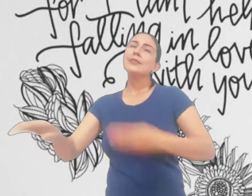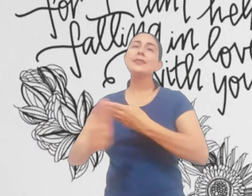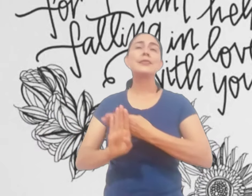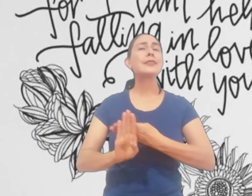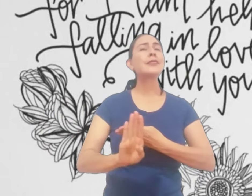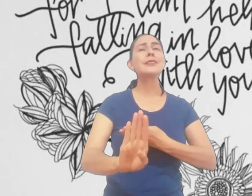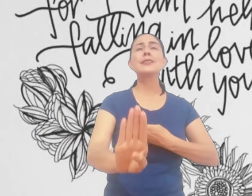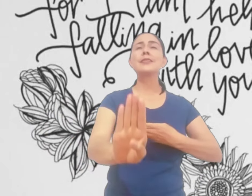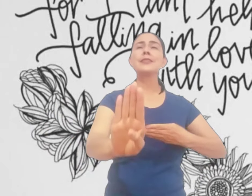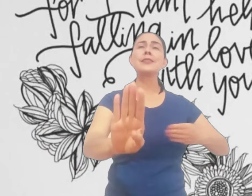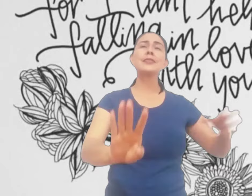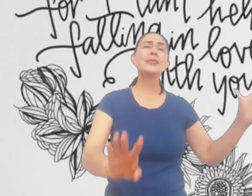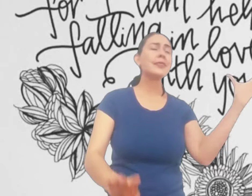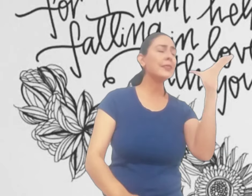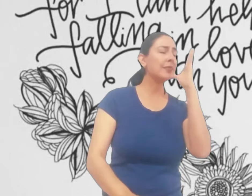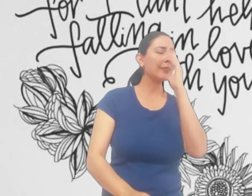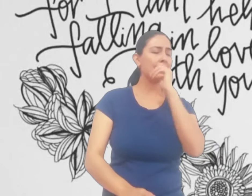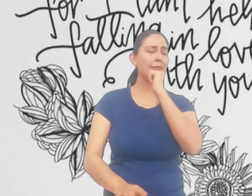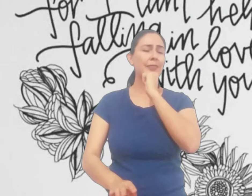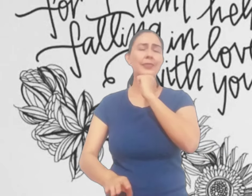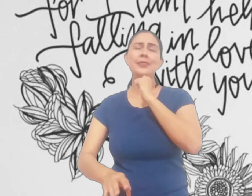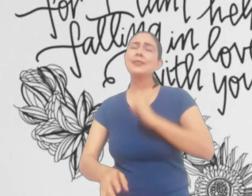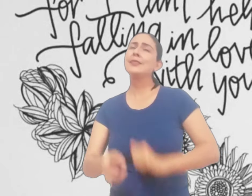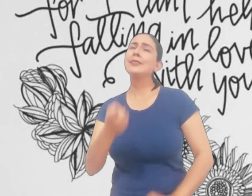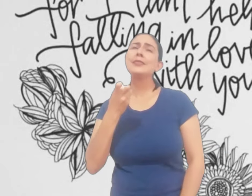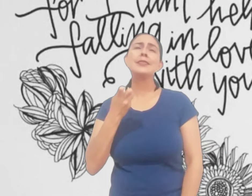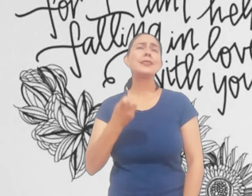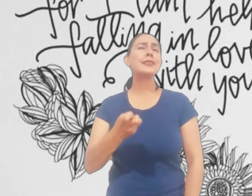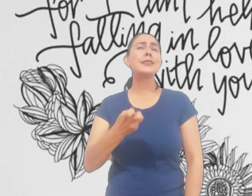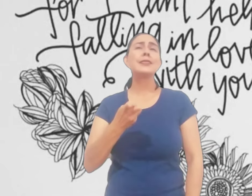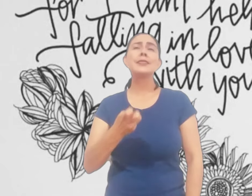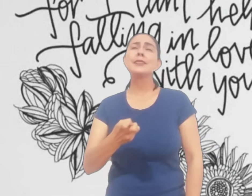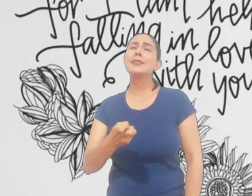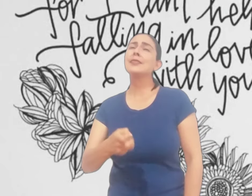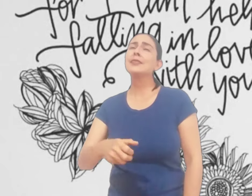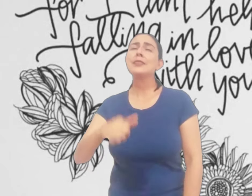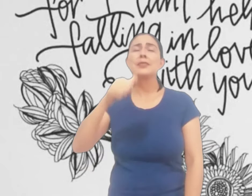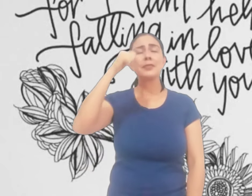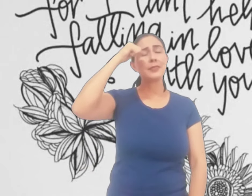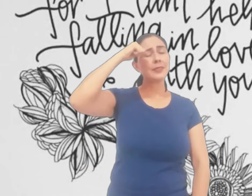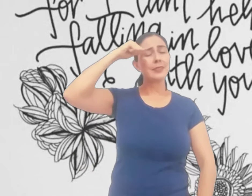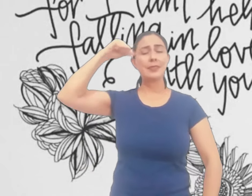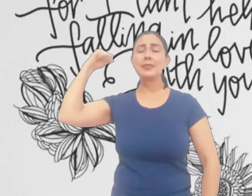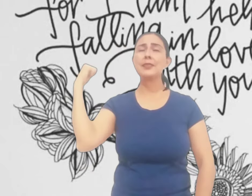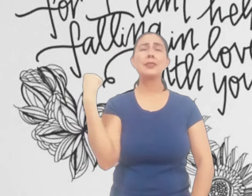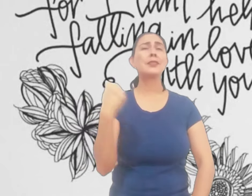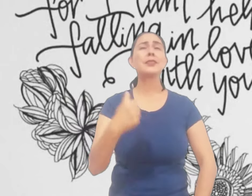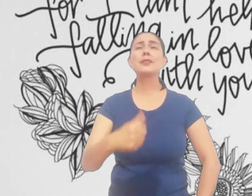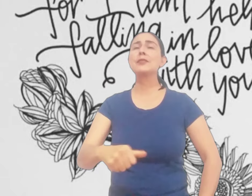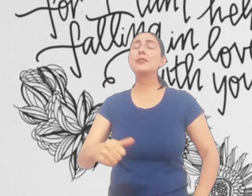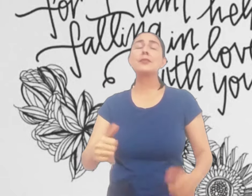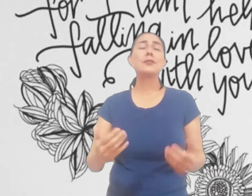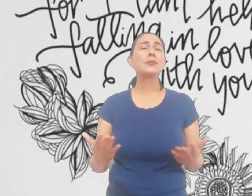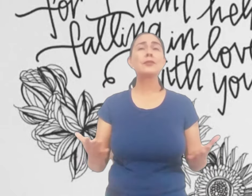help falling in love with you